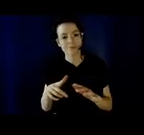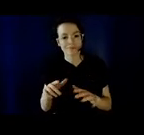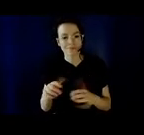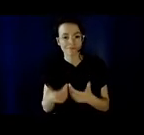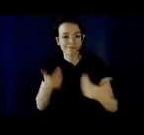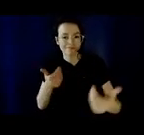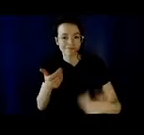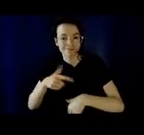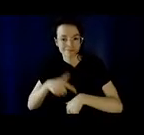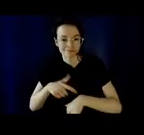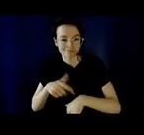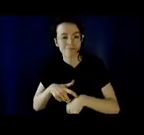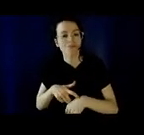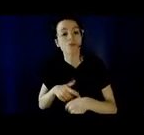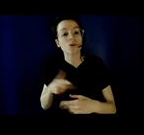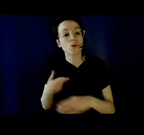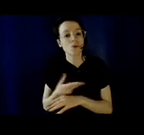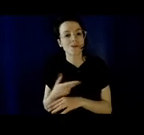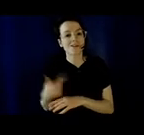-recorded video.